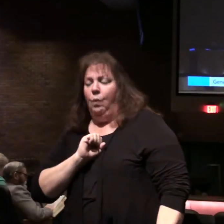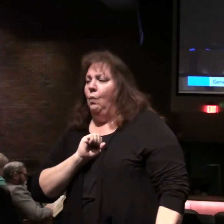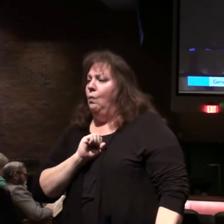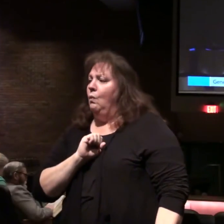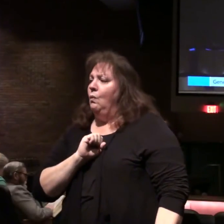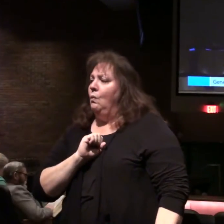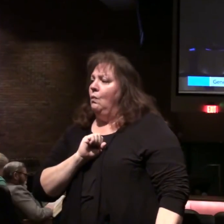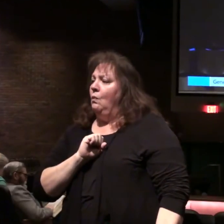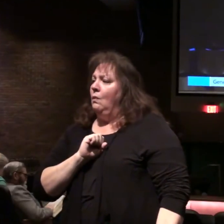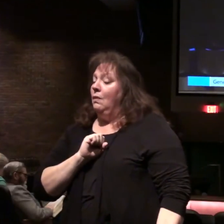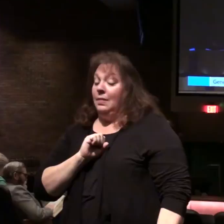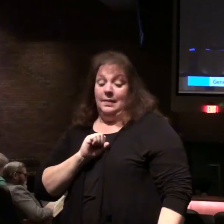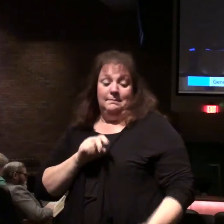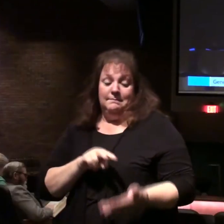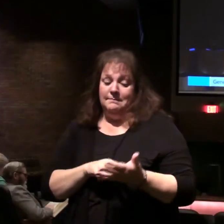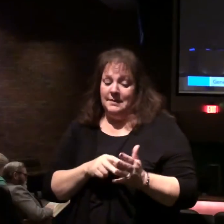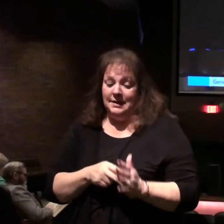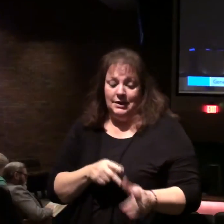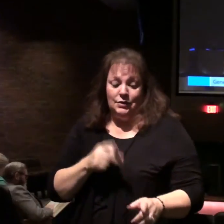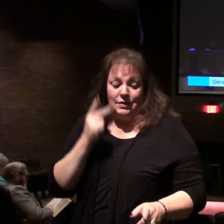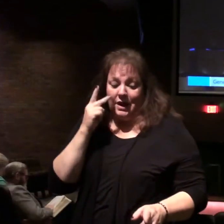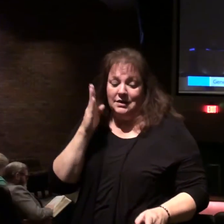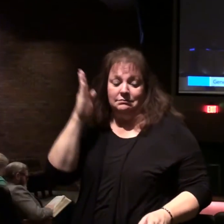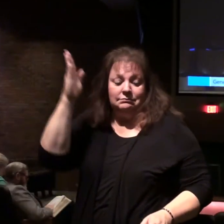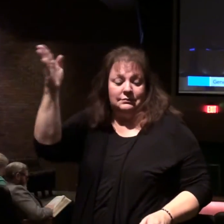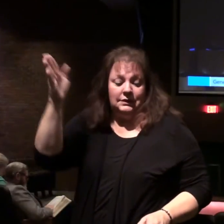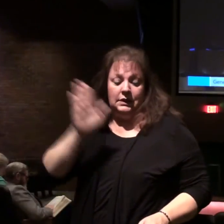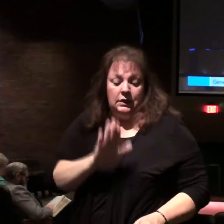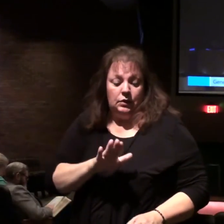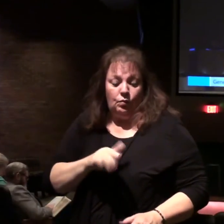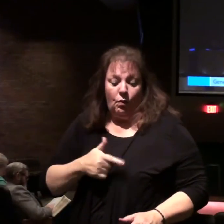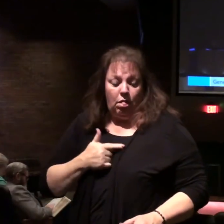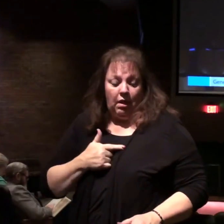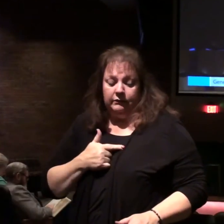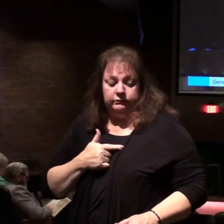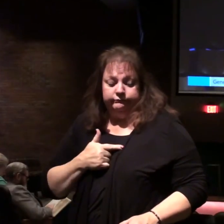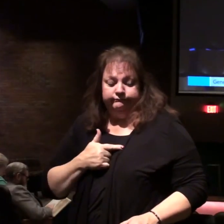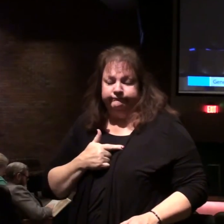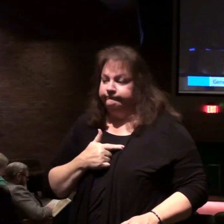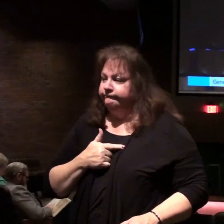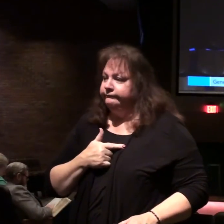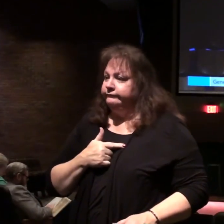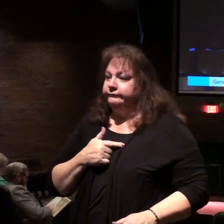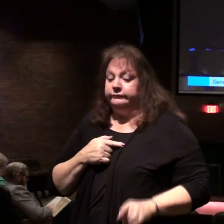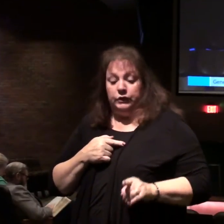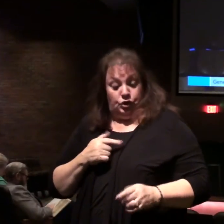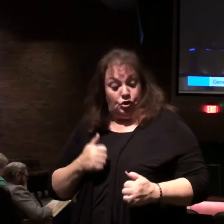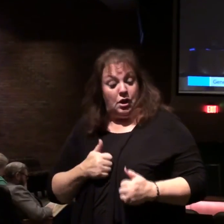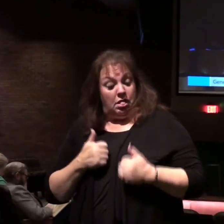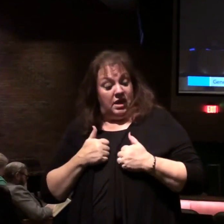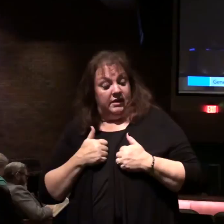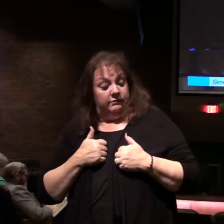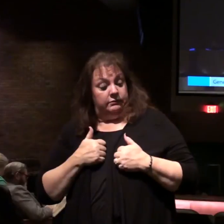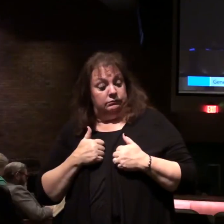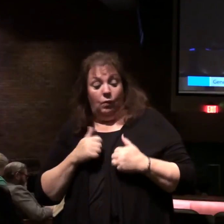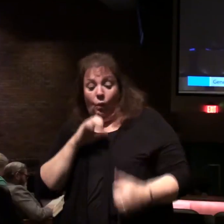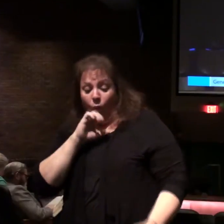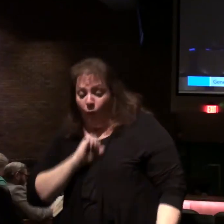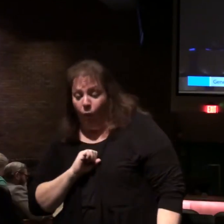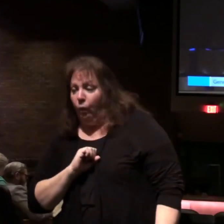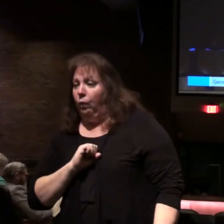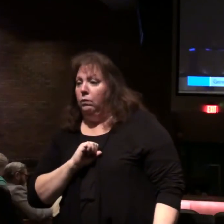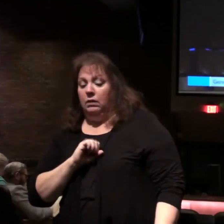In other words, Abraham, you're not going to see any of this during your earthly life. you're going to live a good old life.